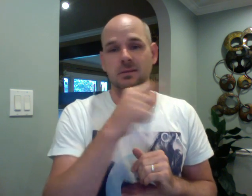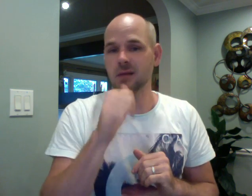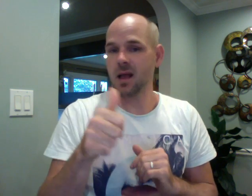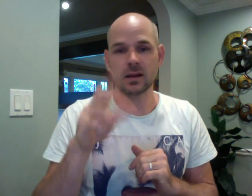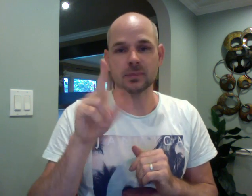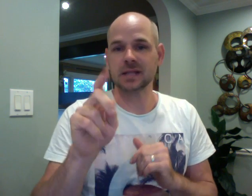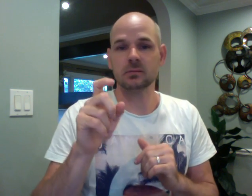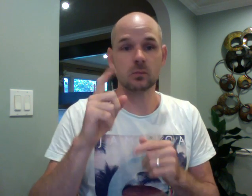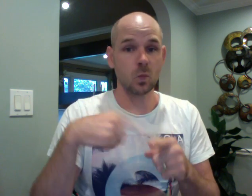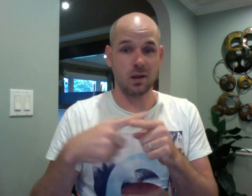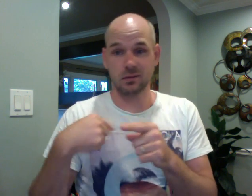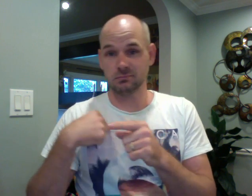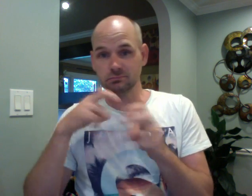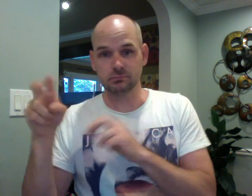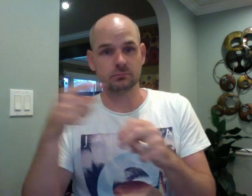Don't. Don't pop it. Okay.